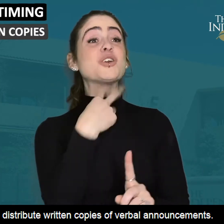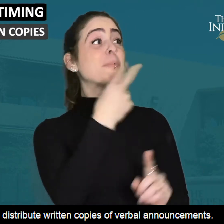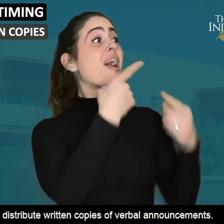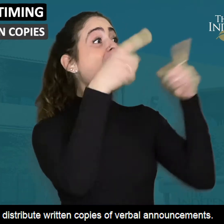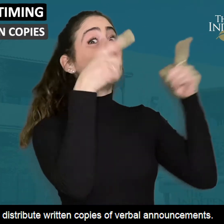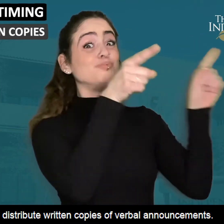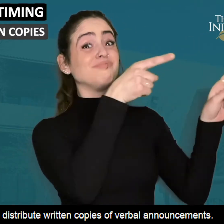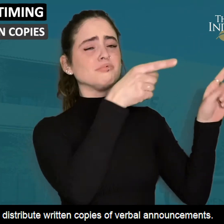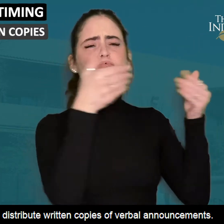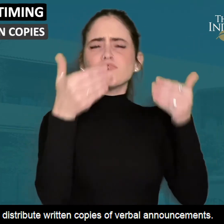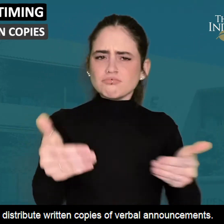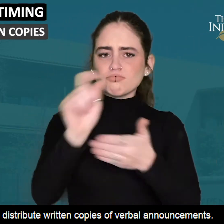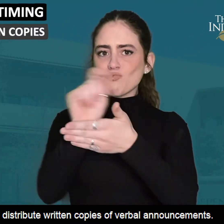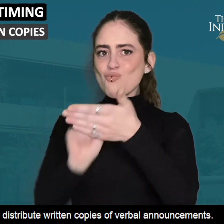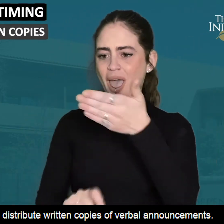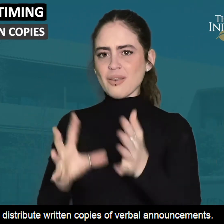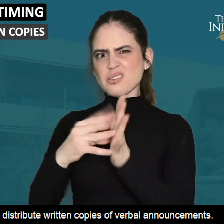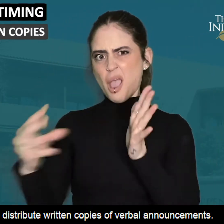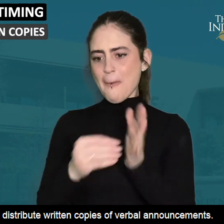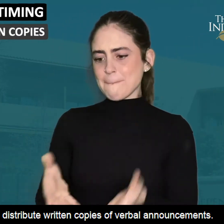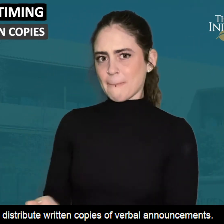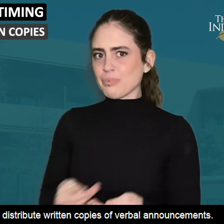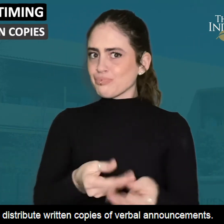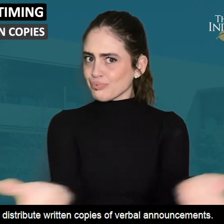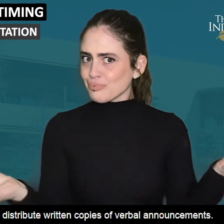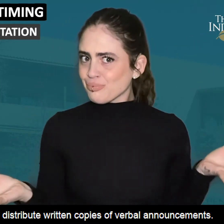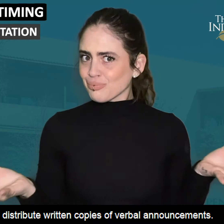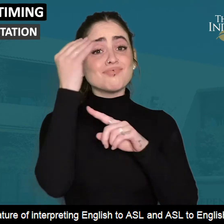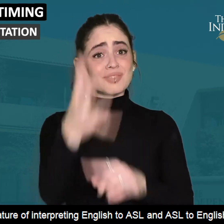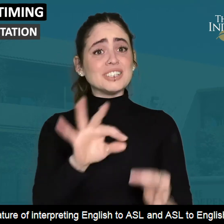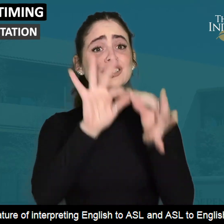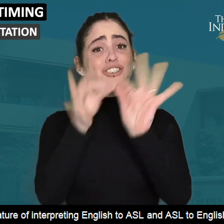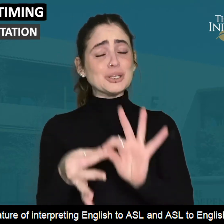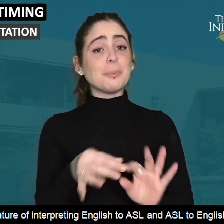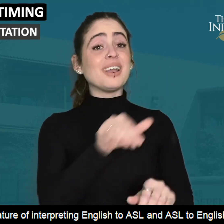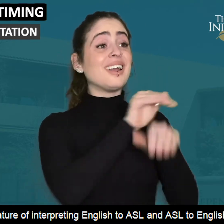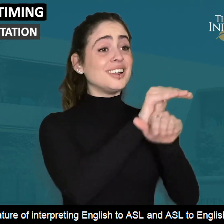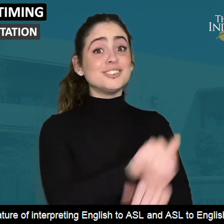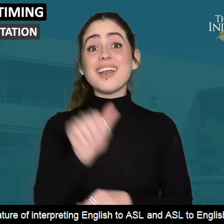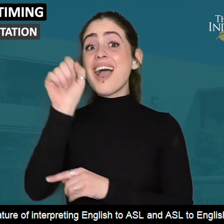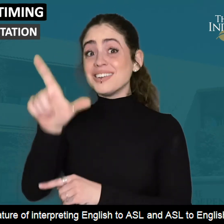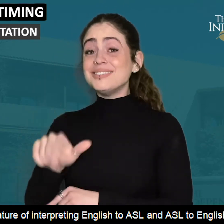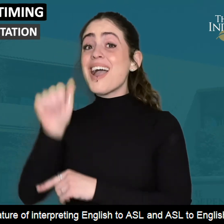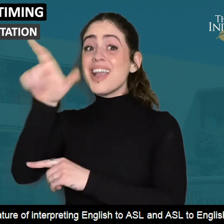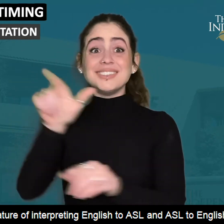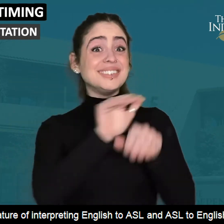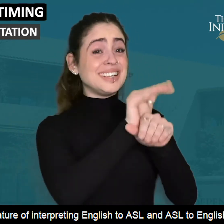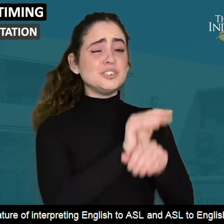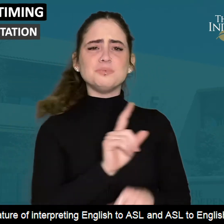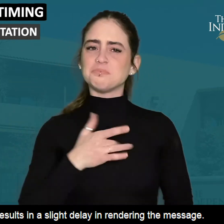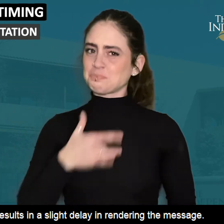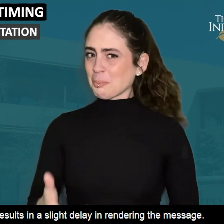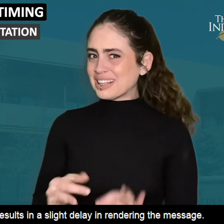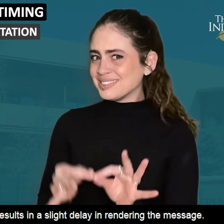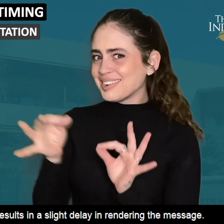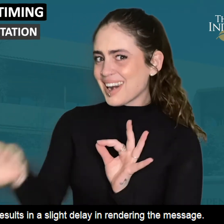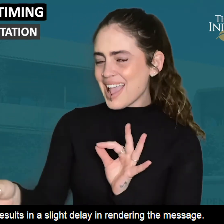Do distribute written copies of verbal announcements. The nature of interpreting English to ASL and vice versa